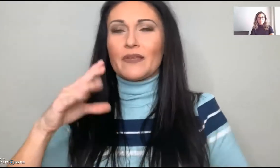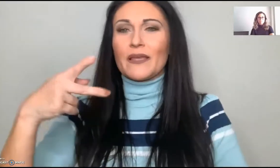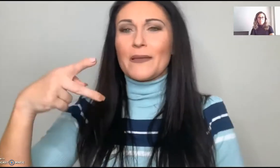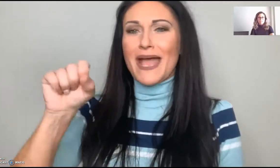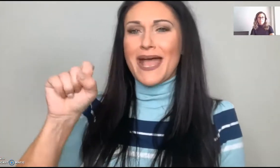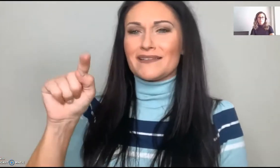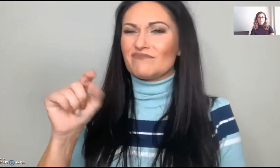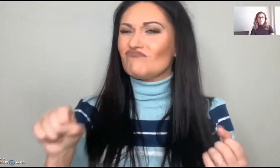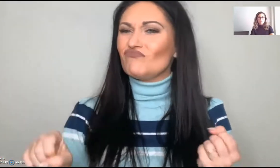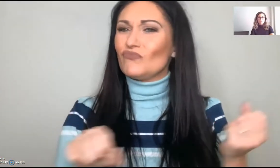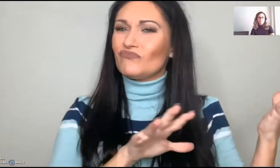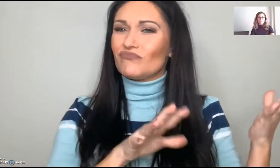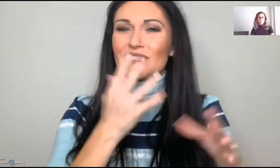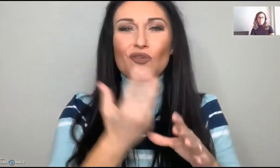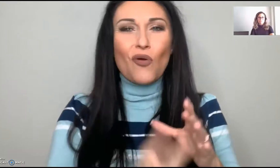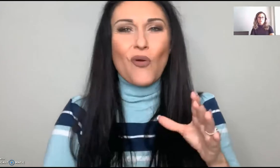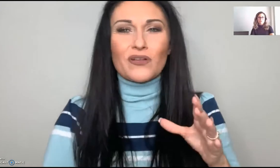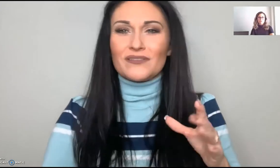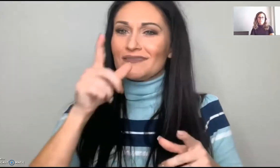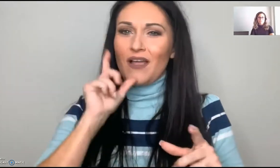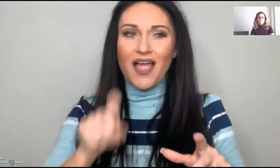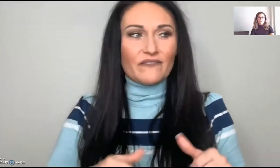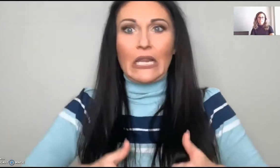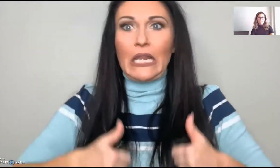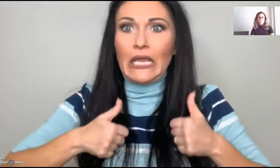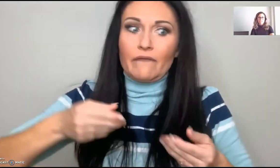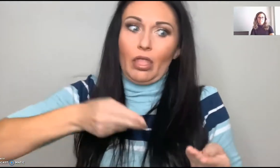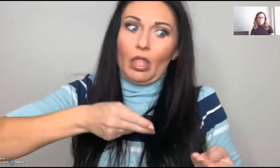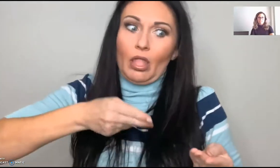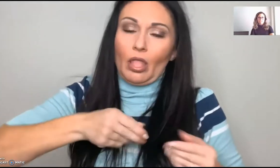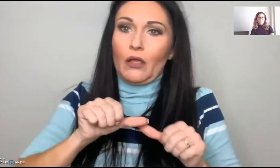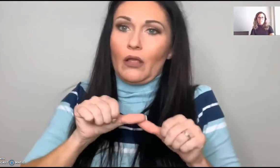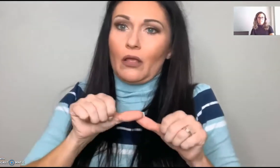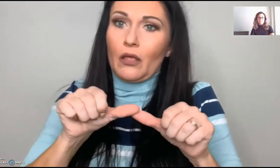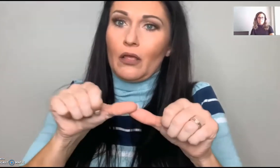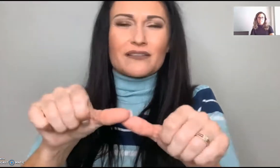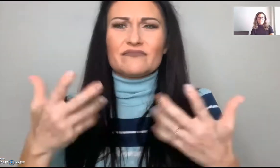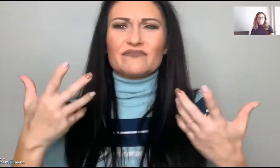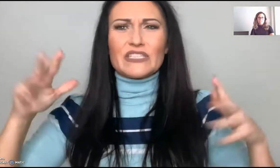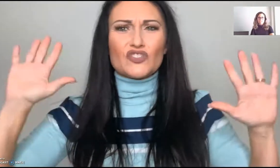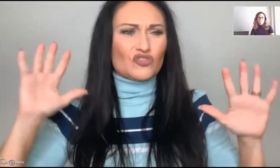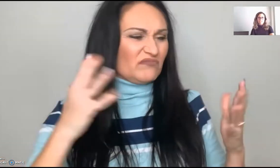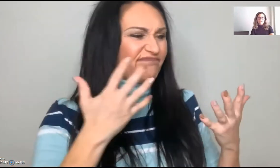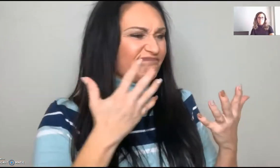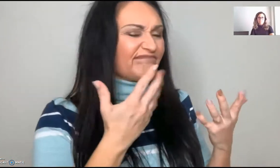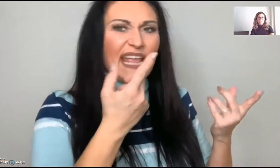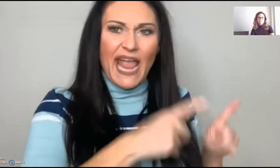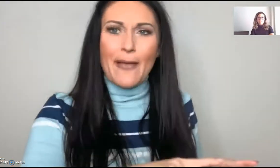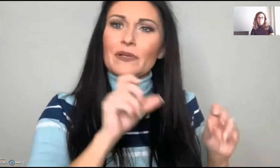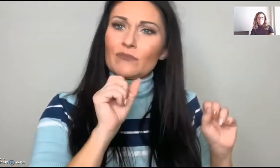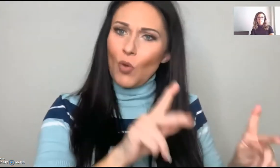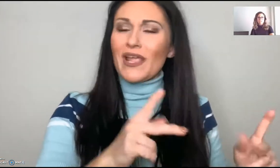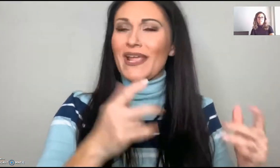It's important to break away from past losses and things like that. If you keep feeding into it